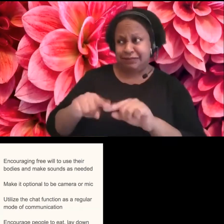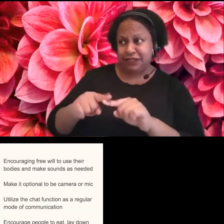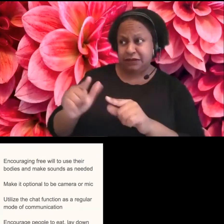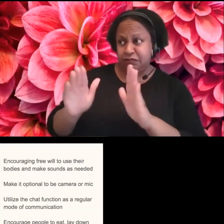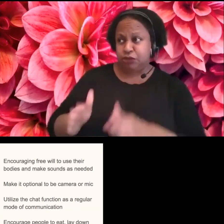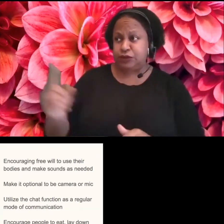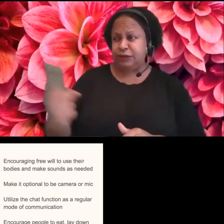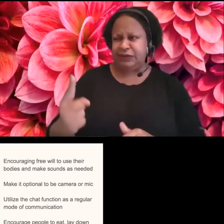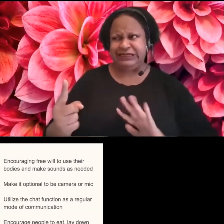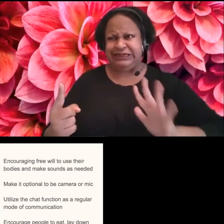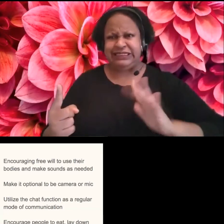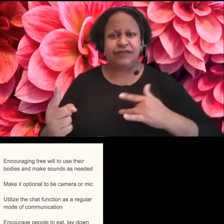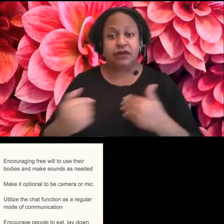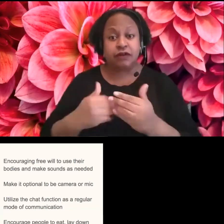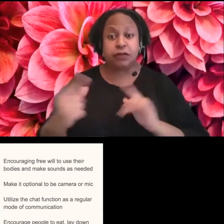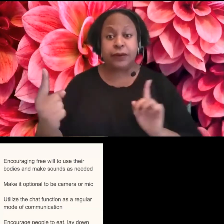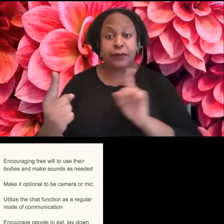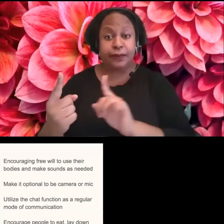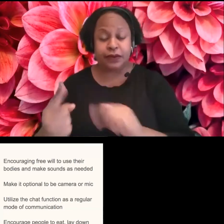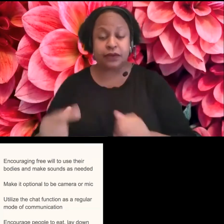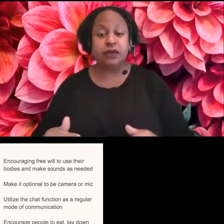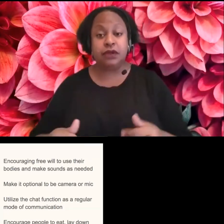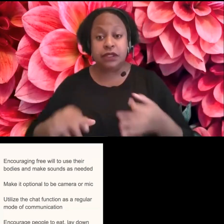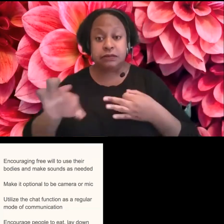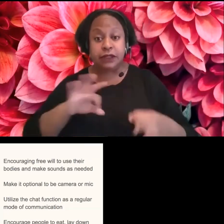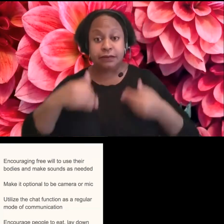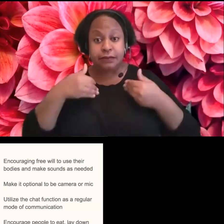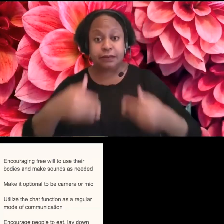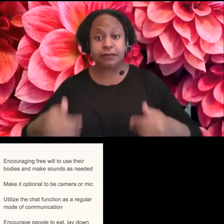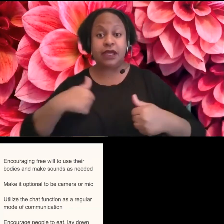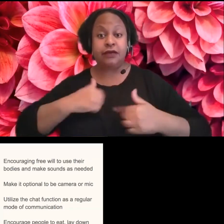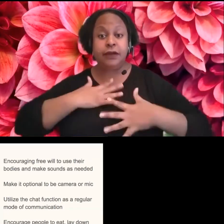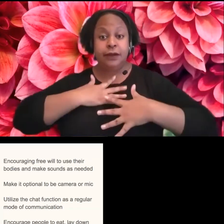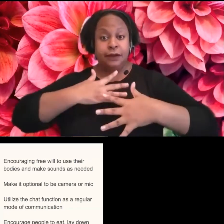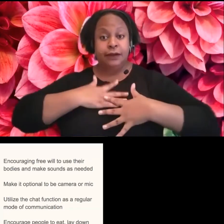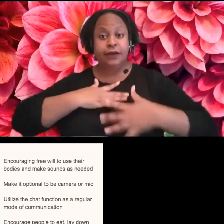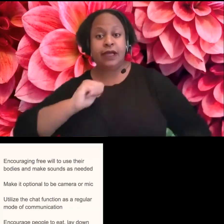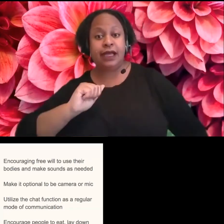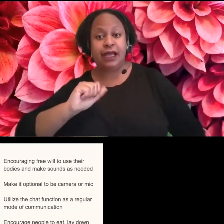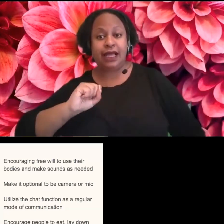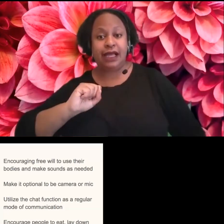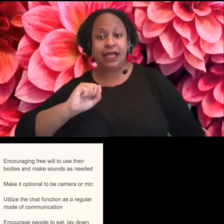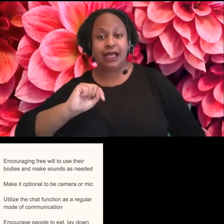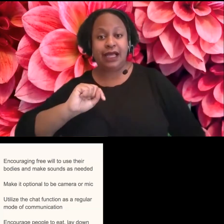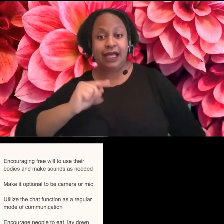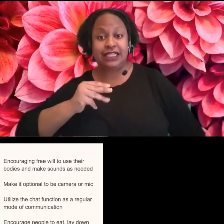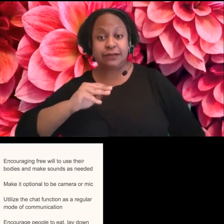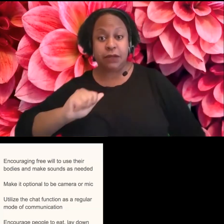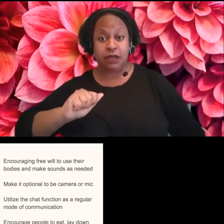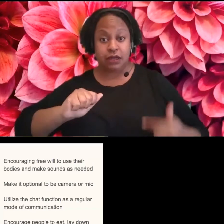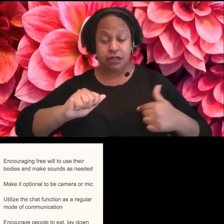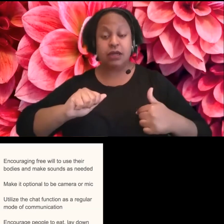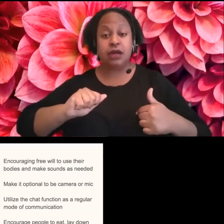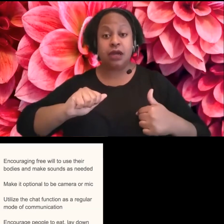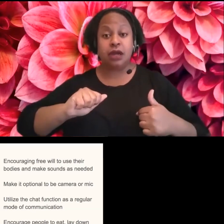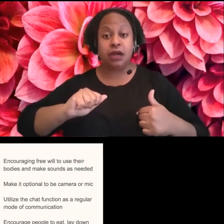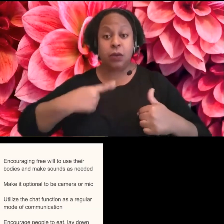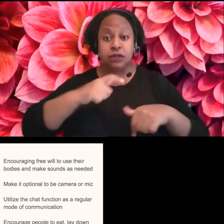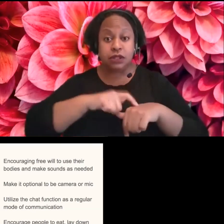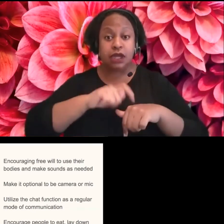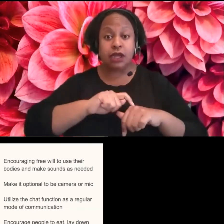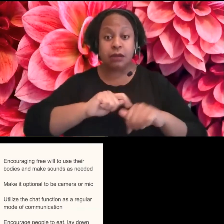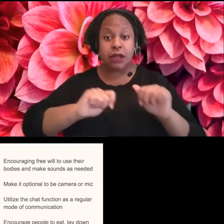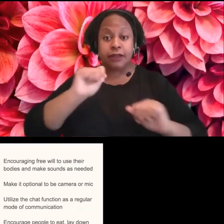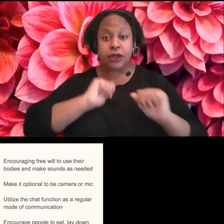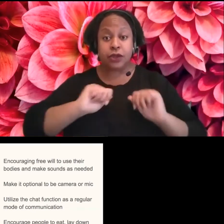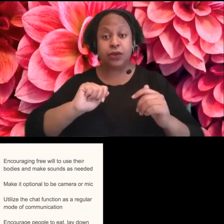going to deal with it. Cause I can tell you, like, as a person with asthma, I, I had to get switched in a theater show a